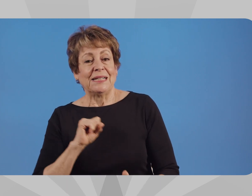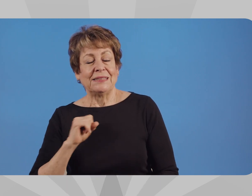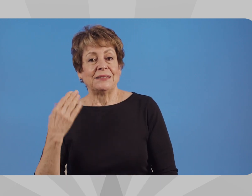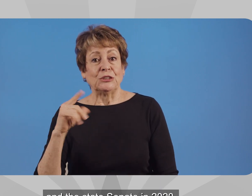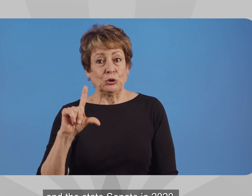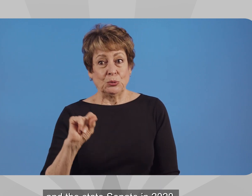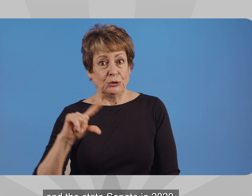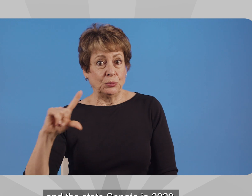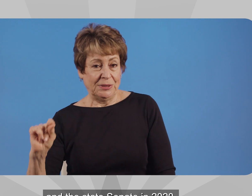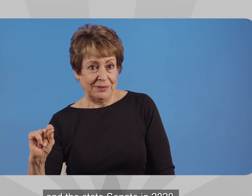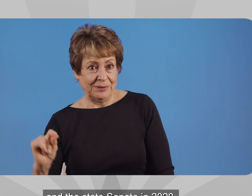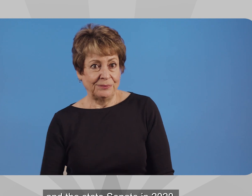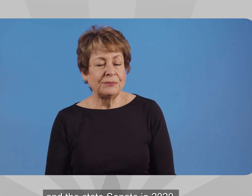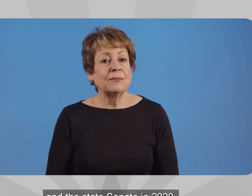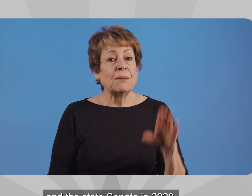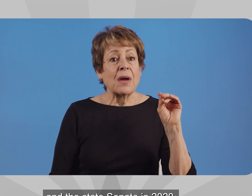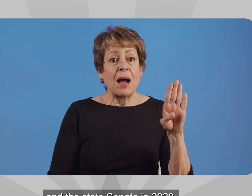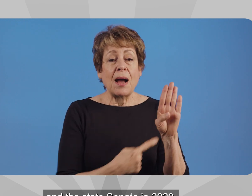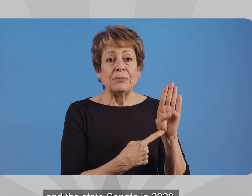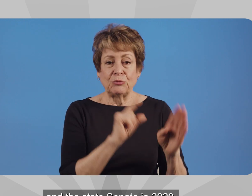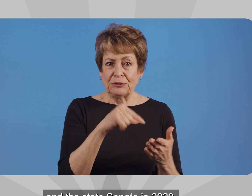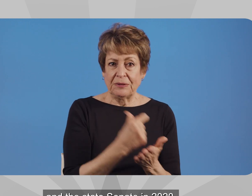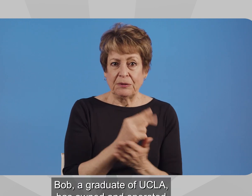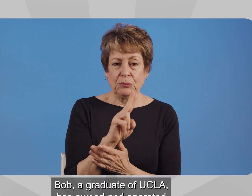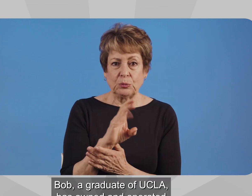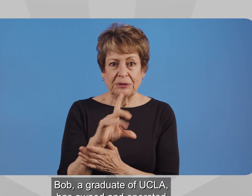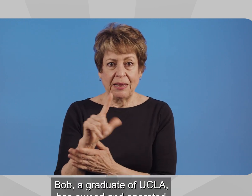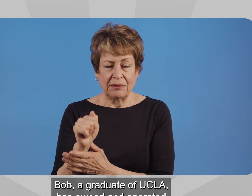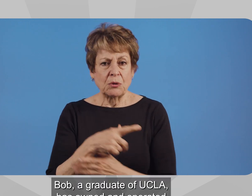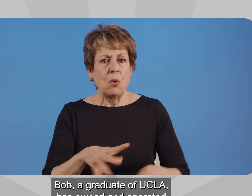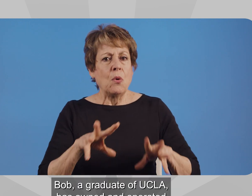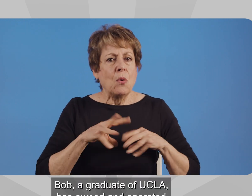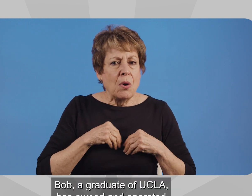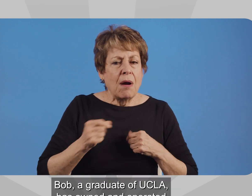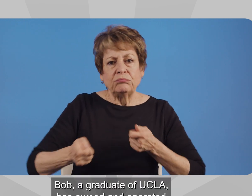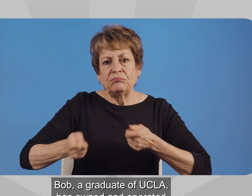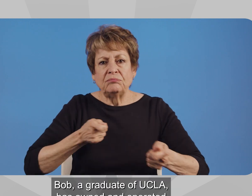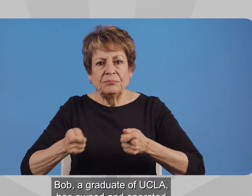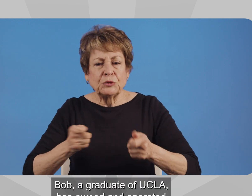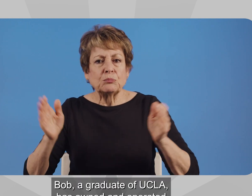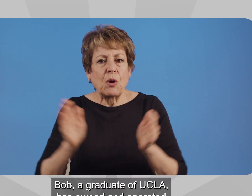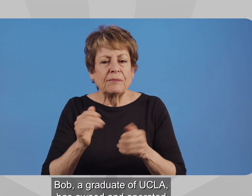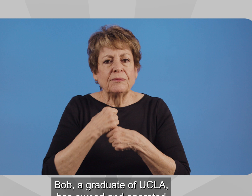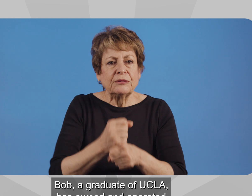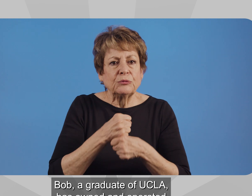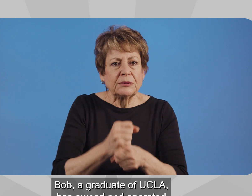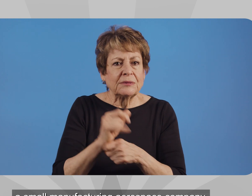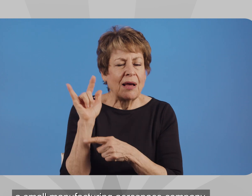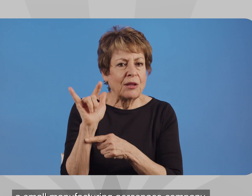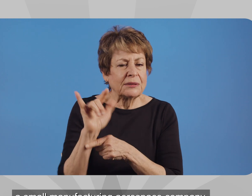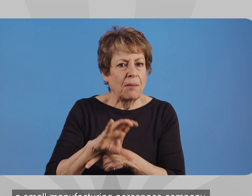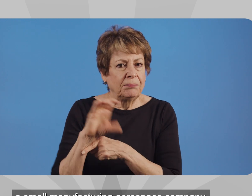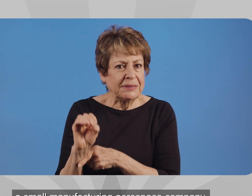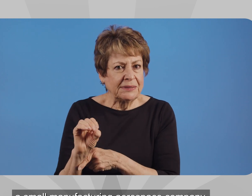and the State Senate in 2020. Bob, a graduate of UCLA, has owned and operated